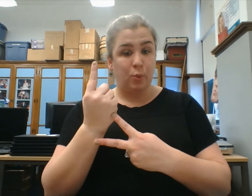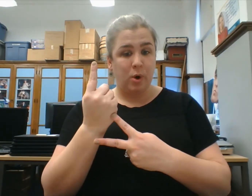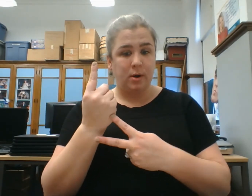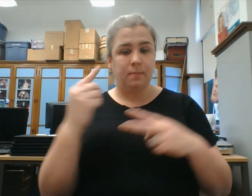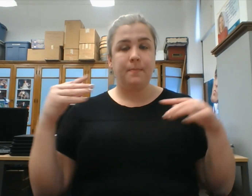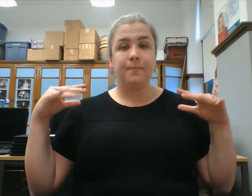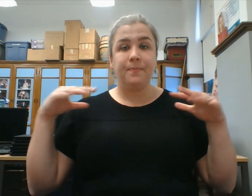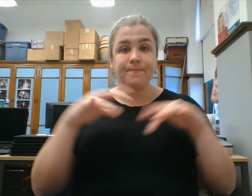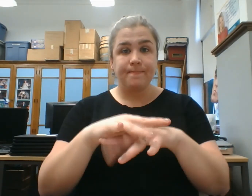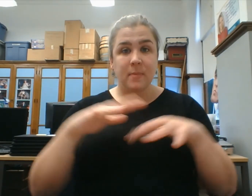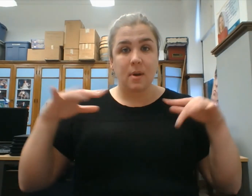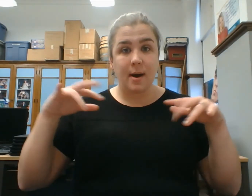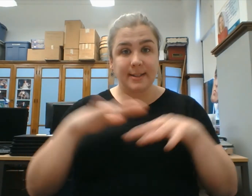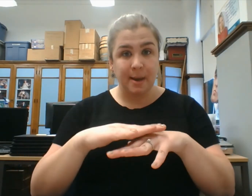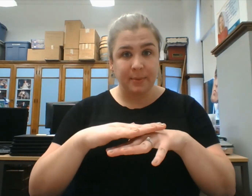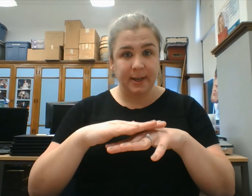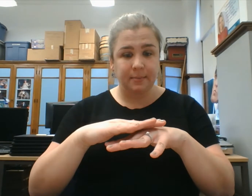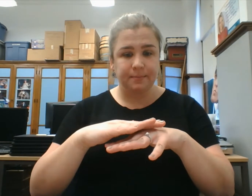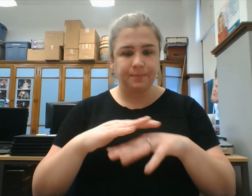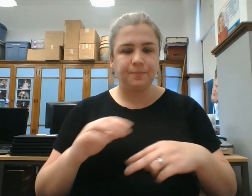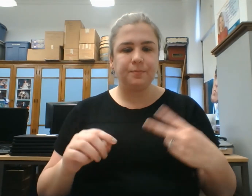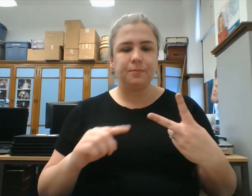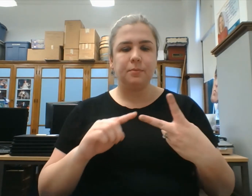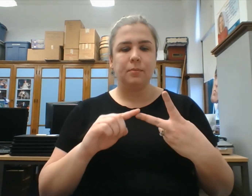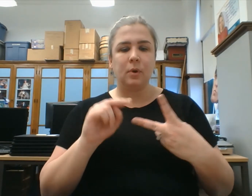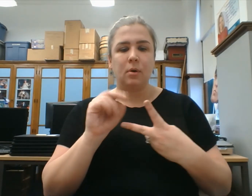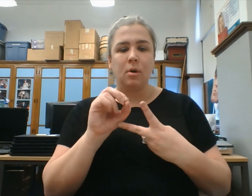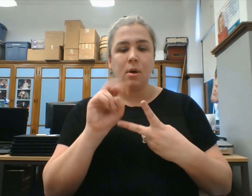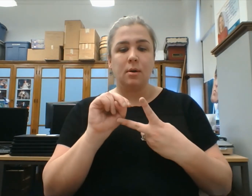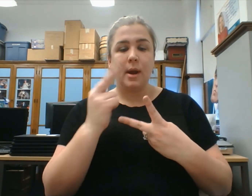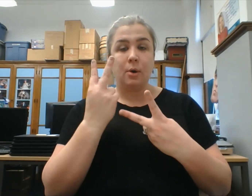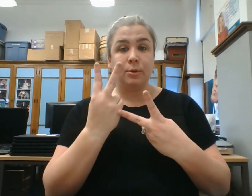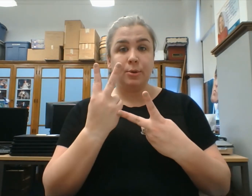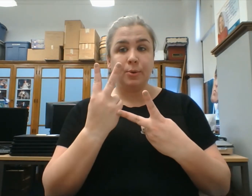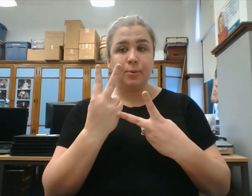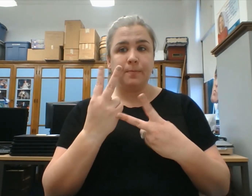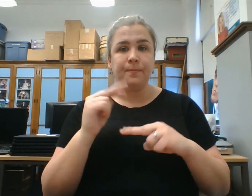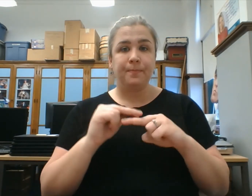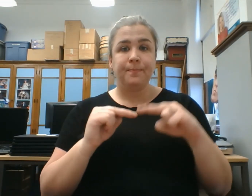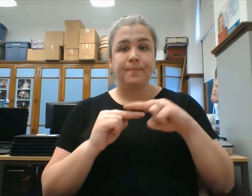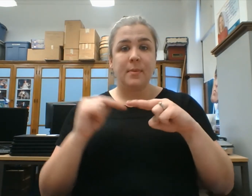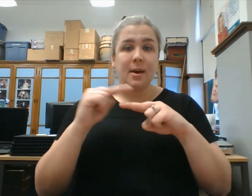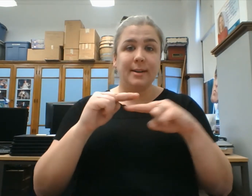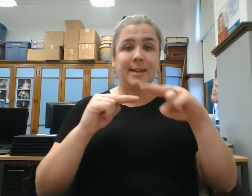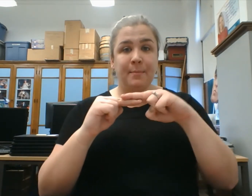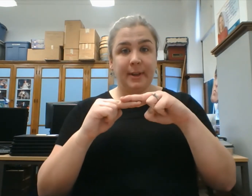1. Assembly. Noun 2. Assembly.